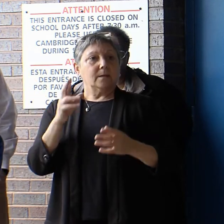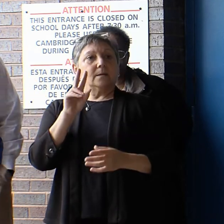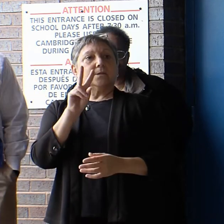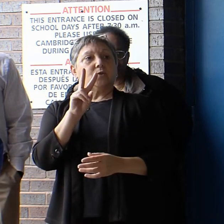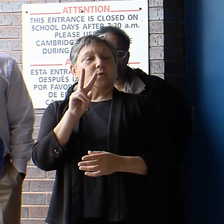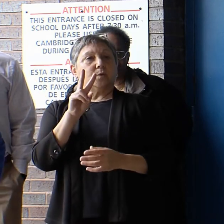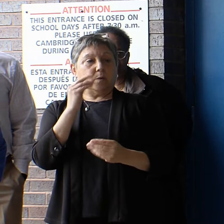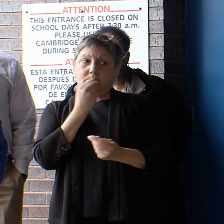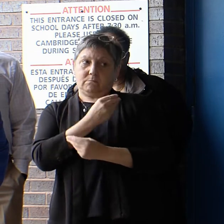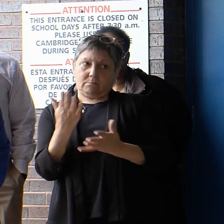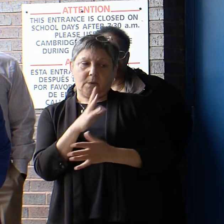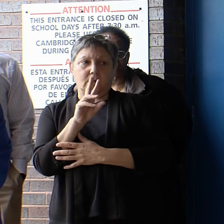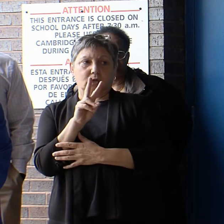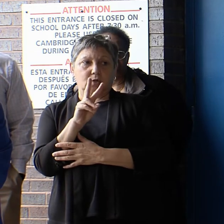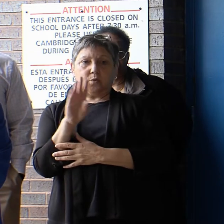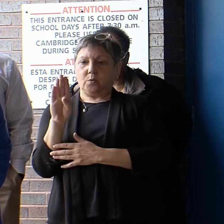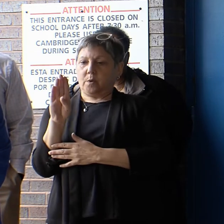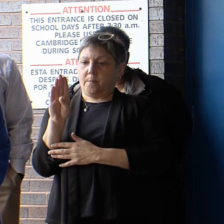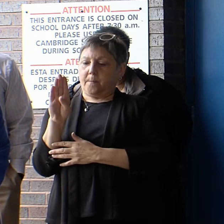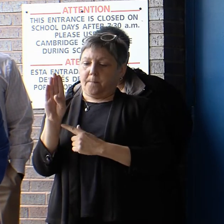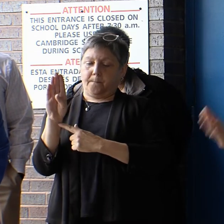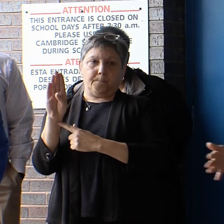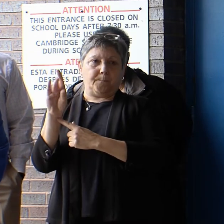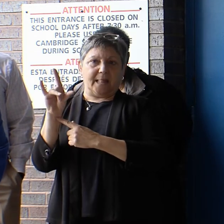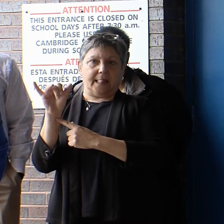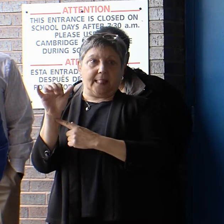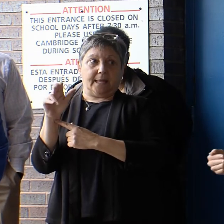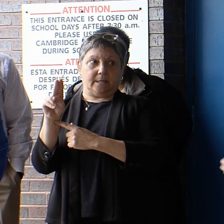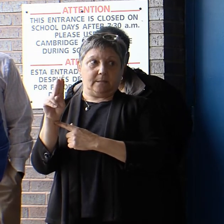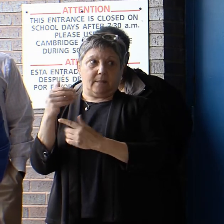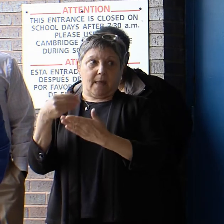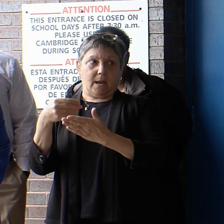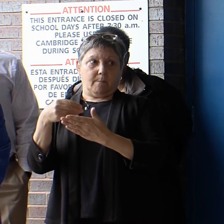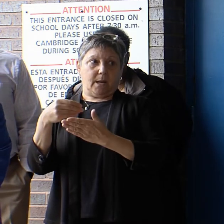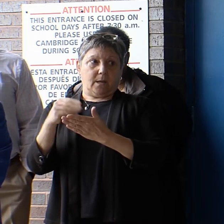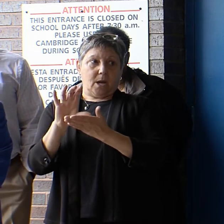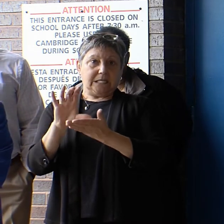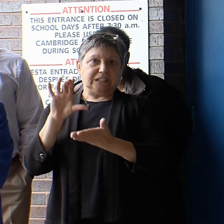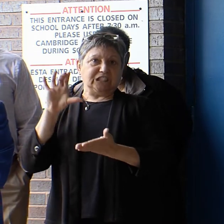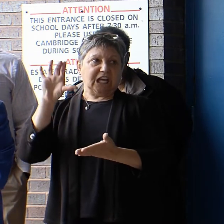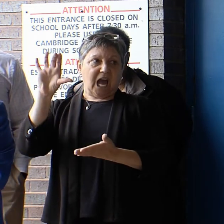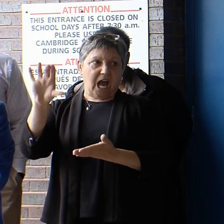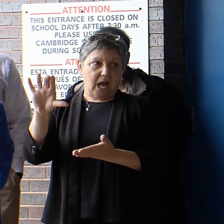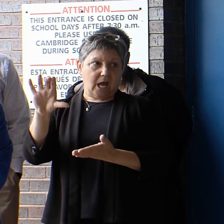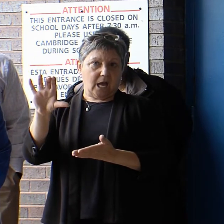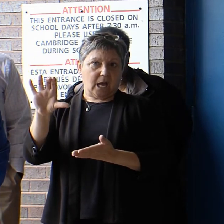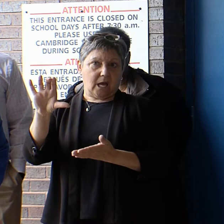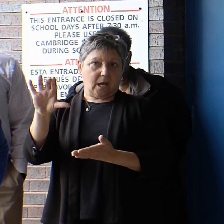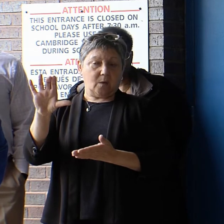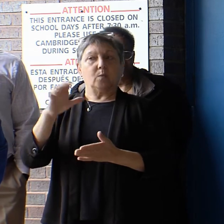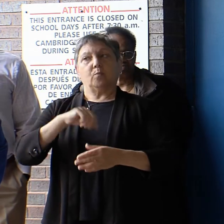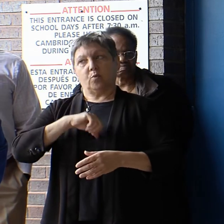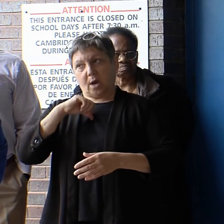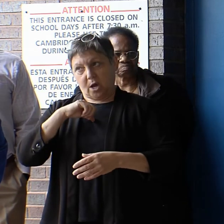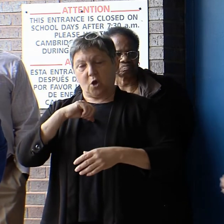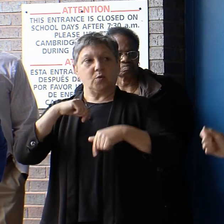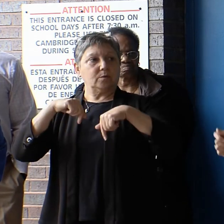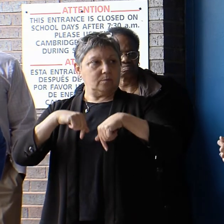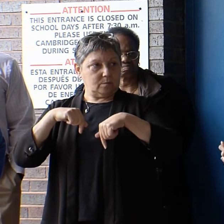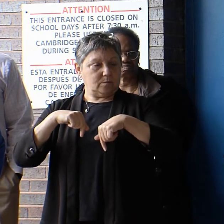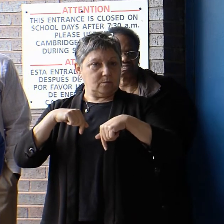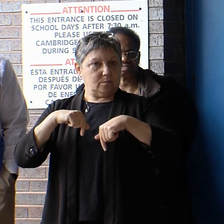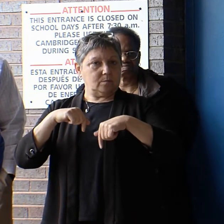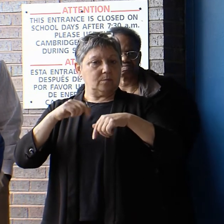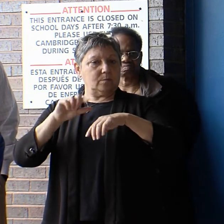is a big number. We are proud that this is the first set of schools we are putting